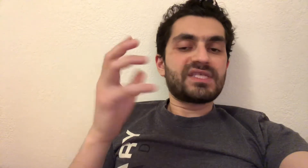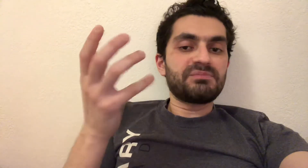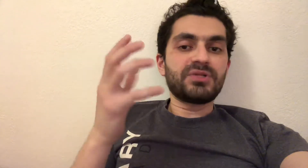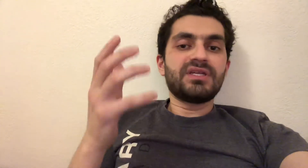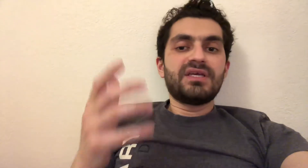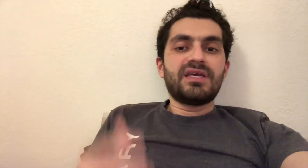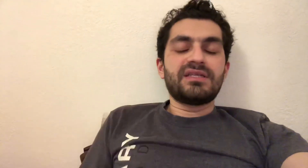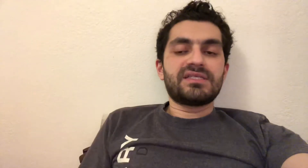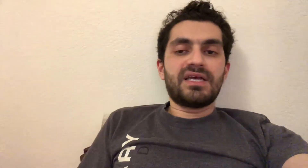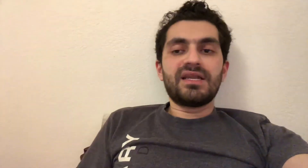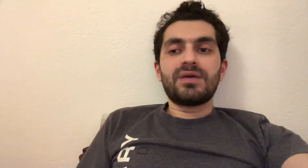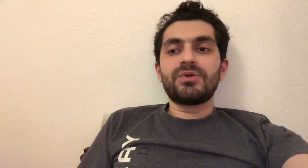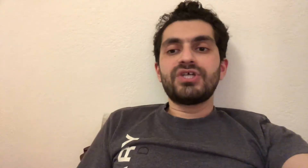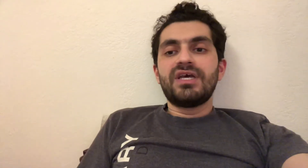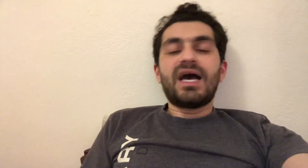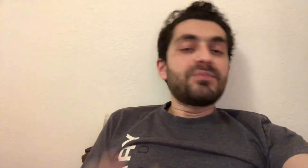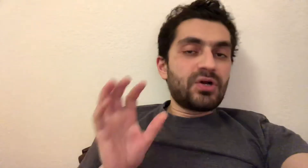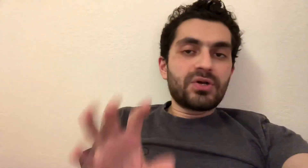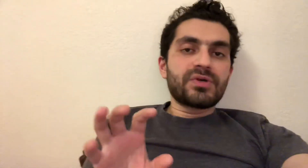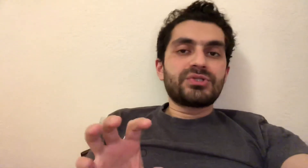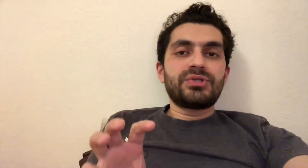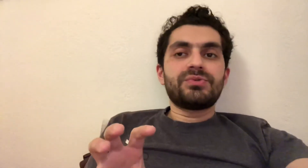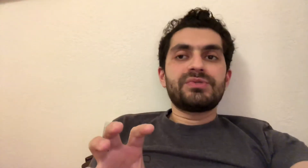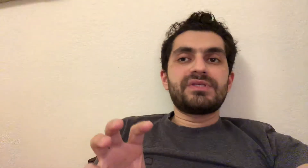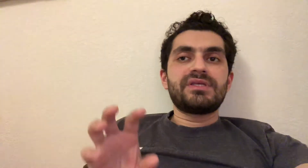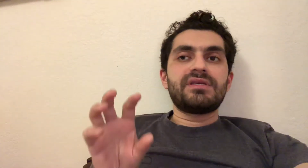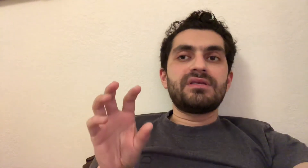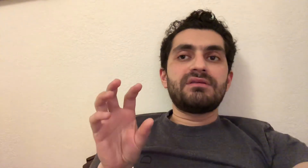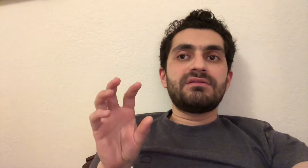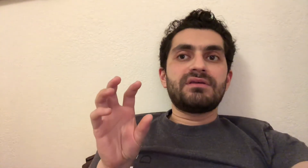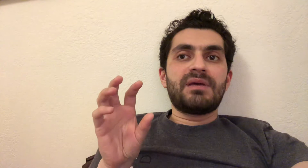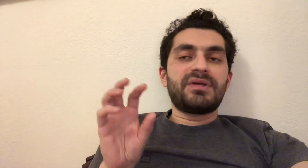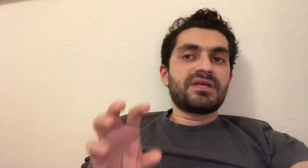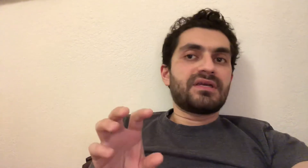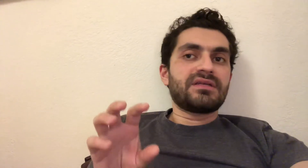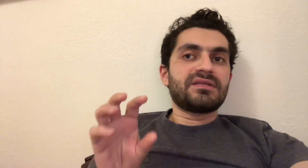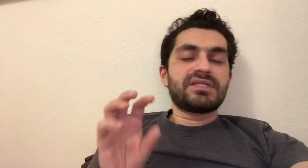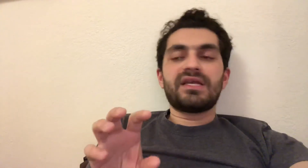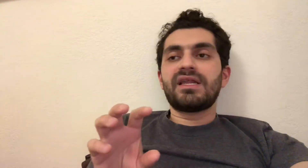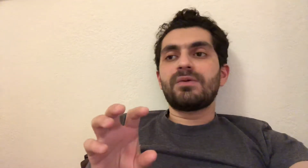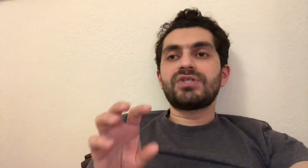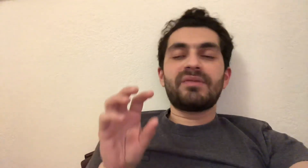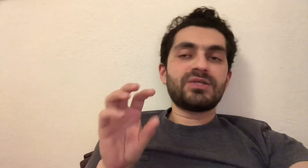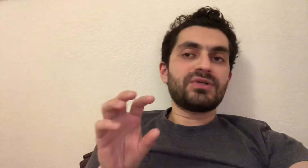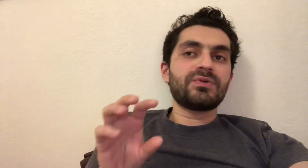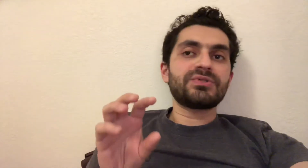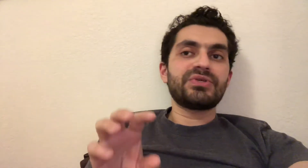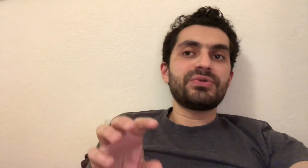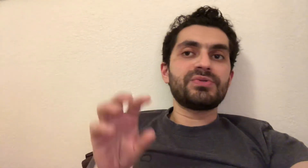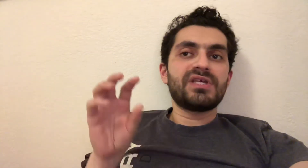symbol in the sign language, I'm not going to use the American sign language. I'm actually going to use